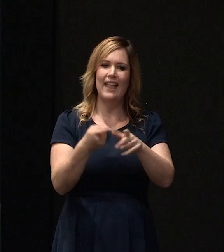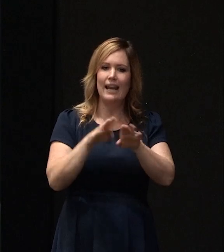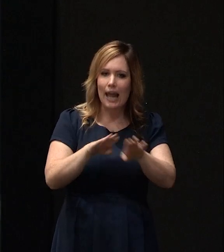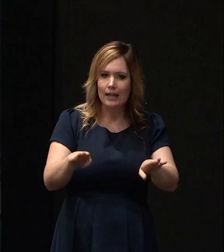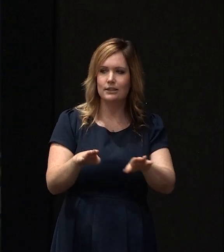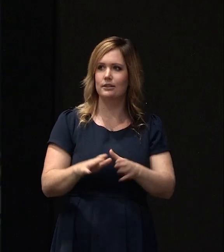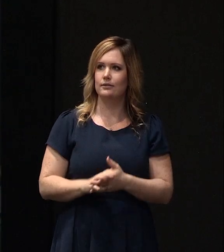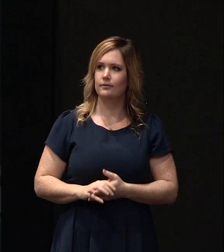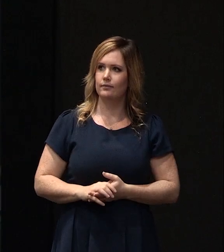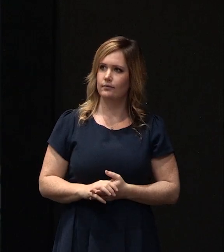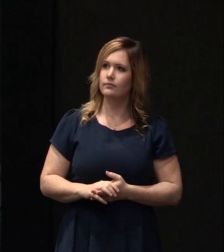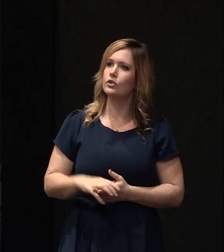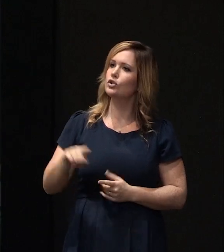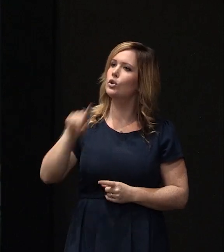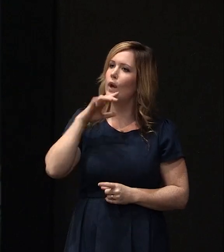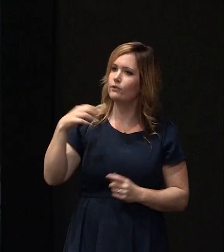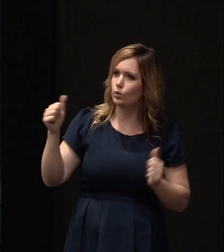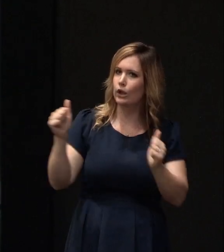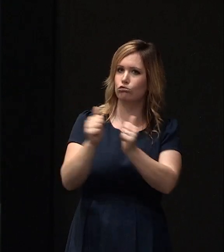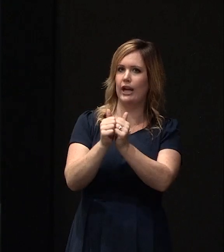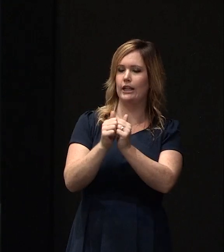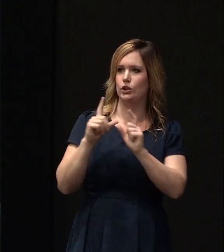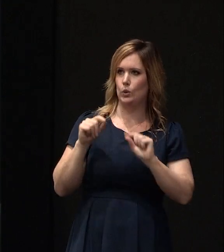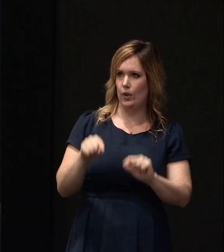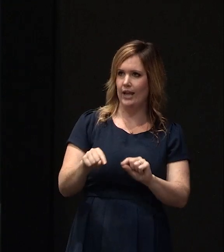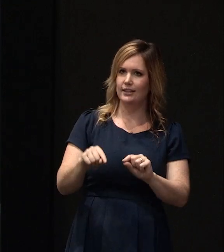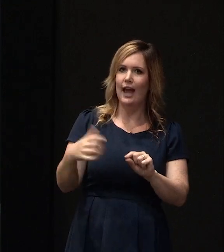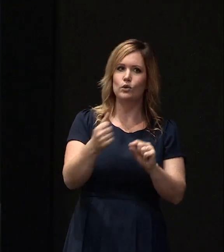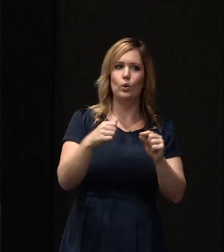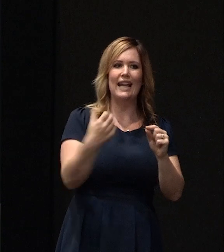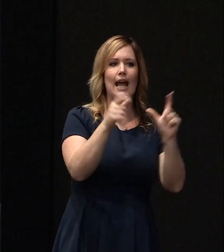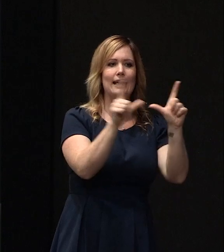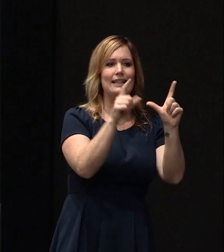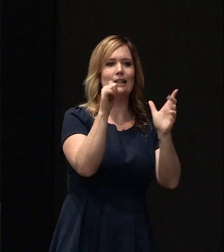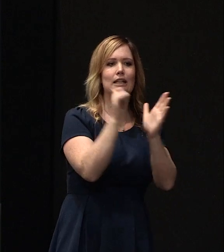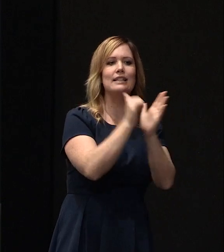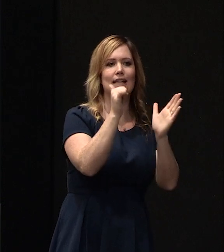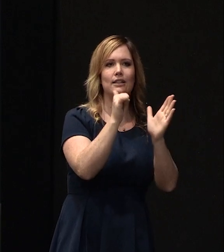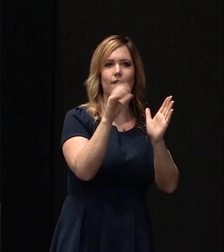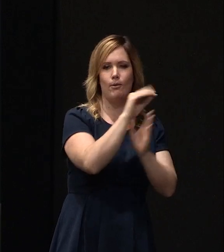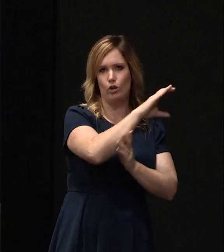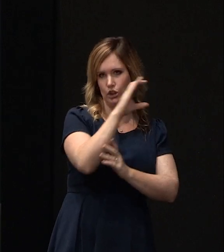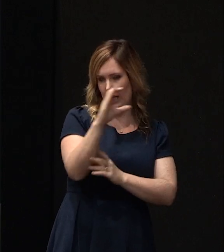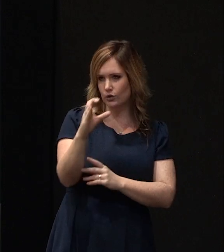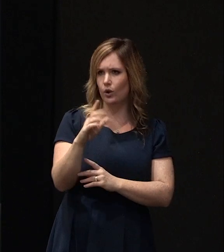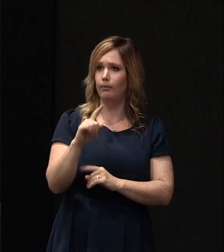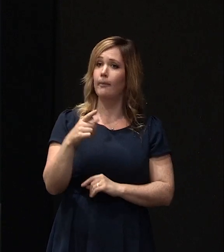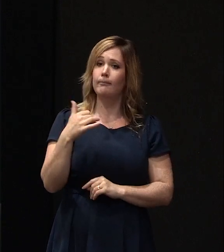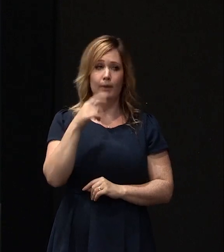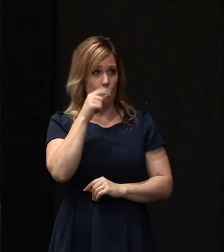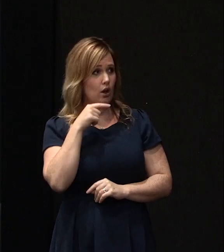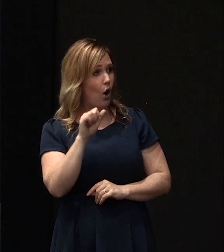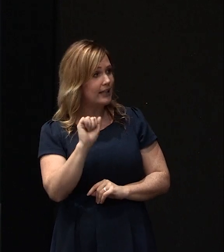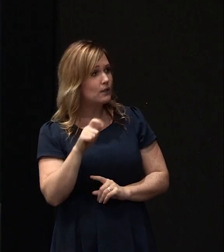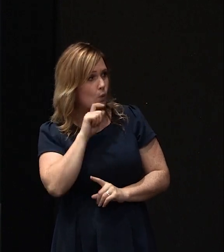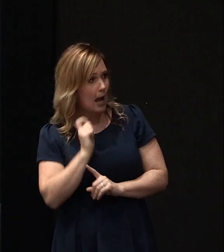consentable, wouldn't it? It would have to be consentable. And then it's likely that we would end up having a conversation with you to say, look, you know, we could build here, but